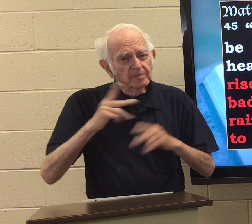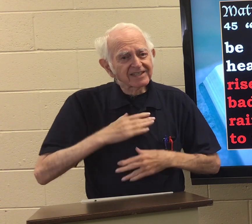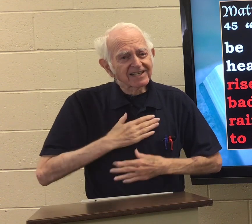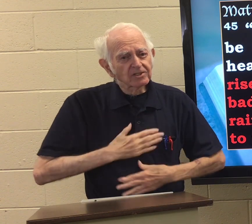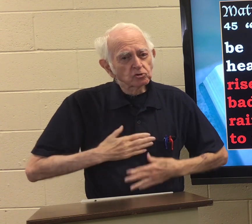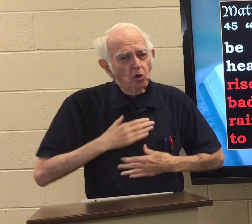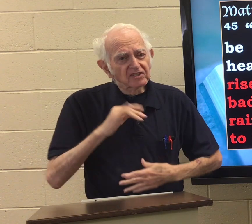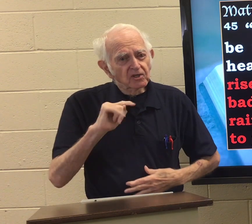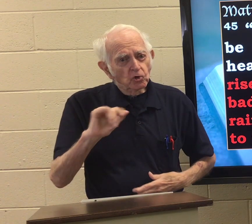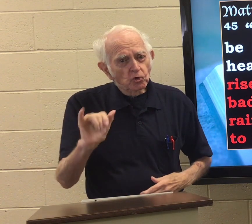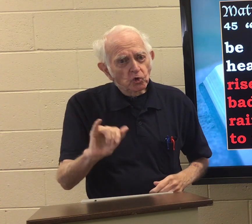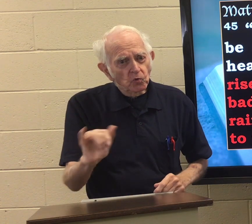the bad people enjoy it too.